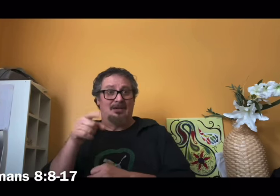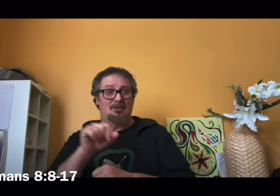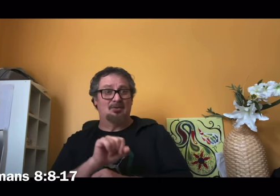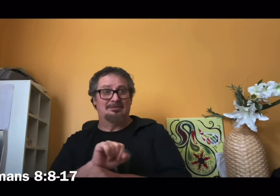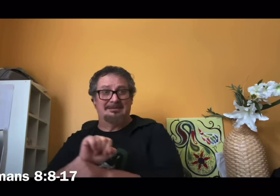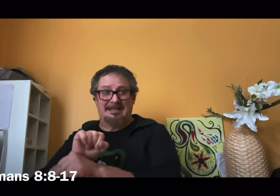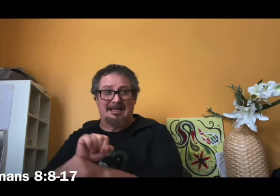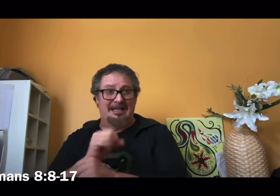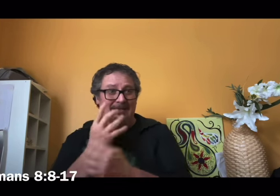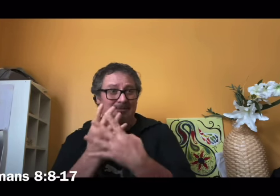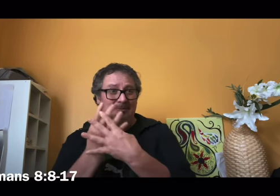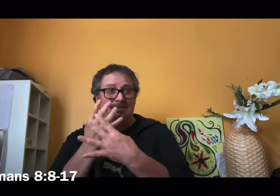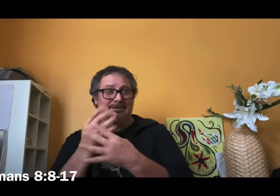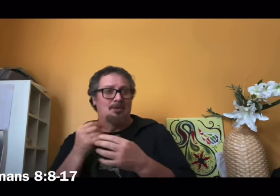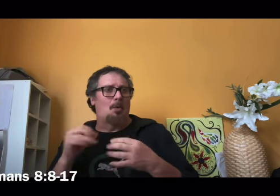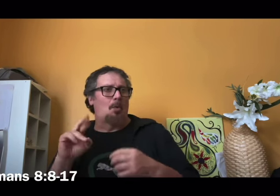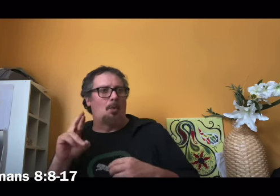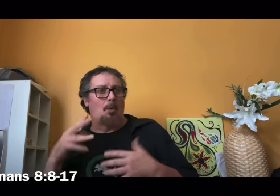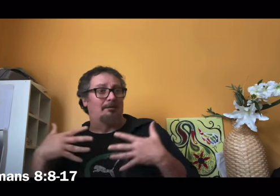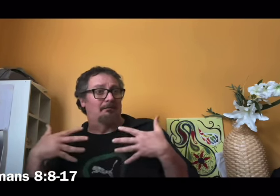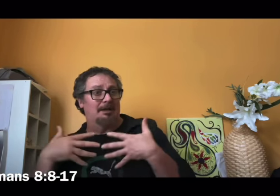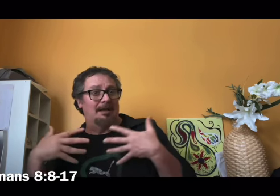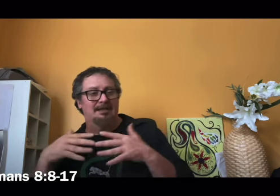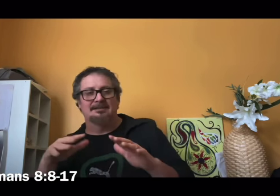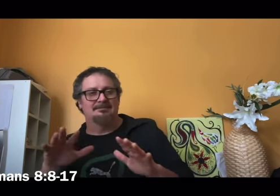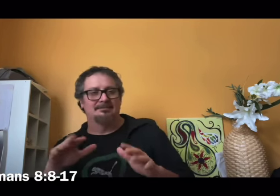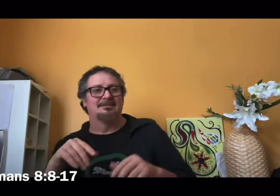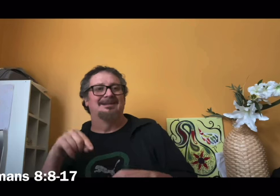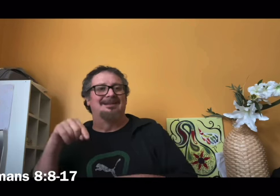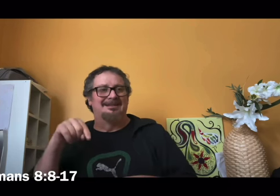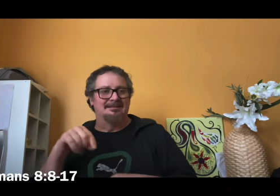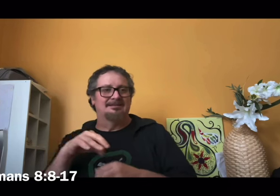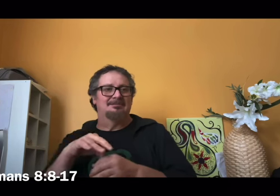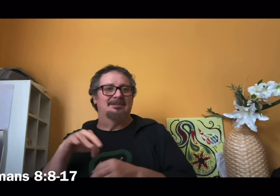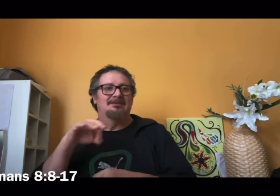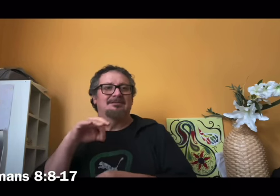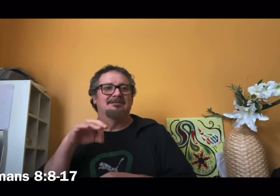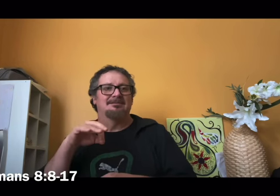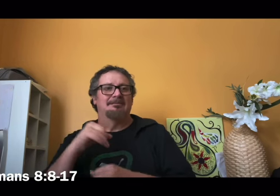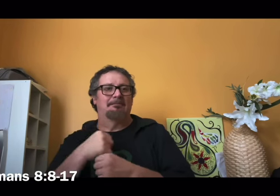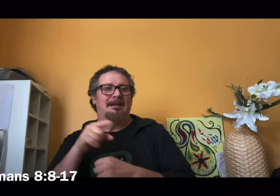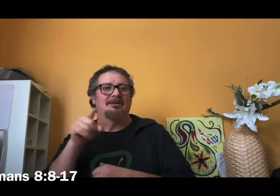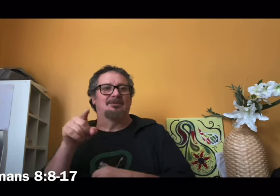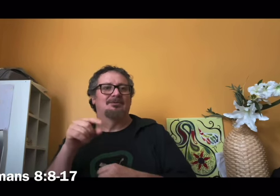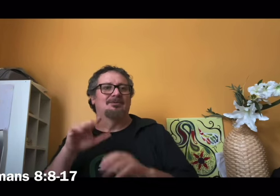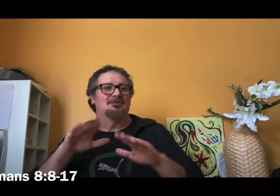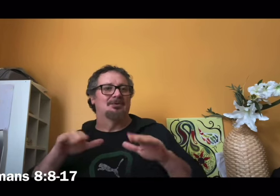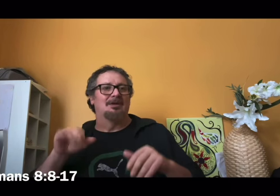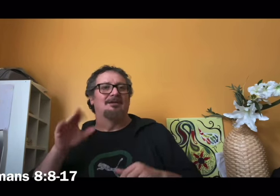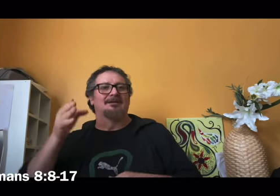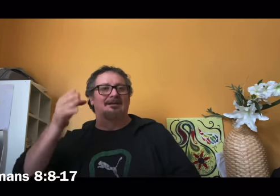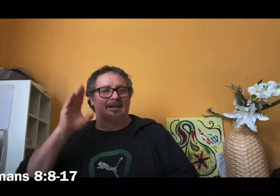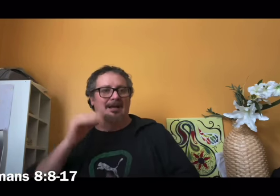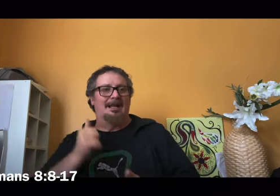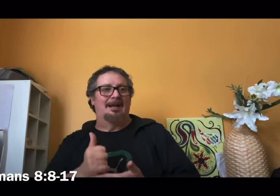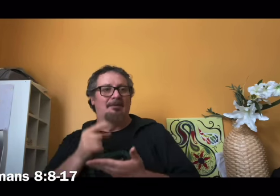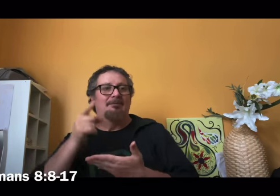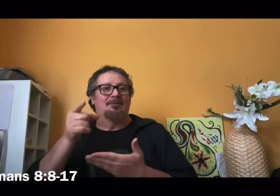to fall back into fear but you received a spirit of adoption through whom